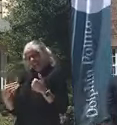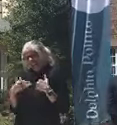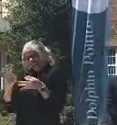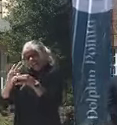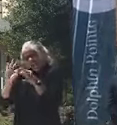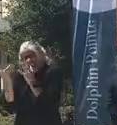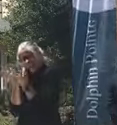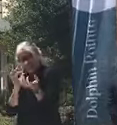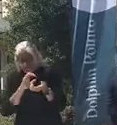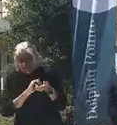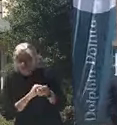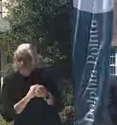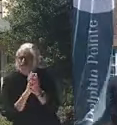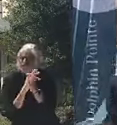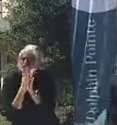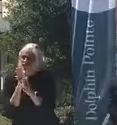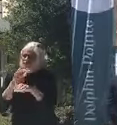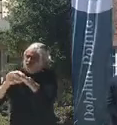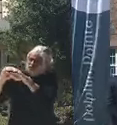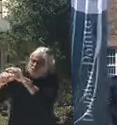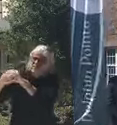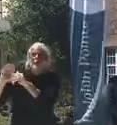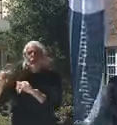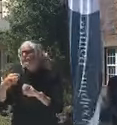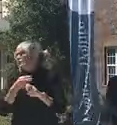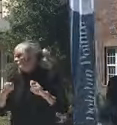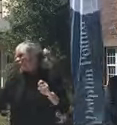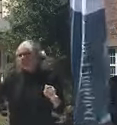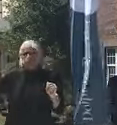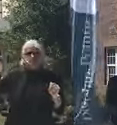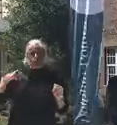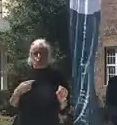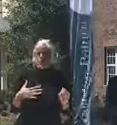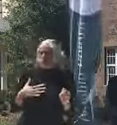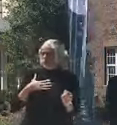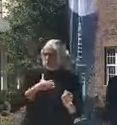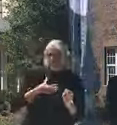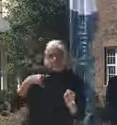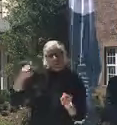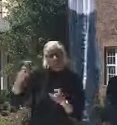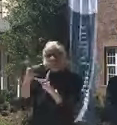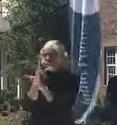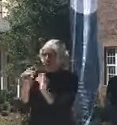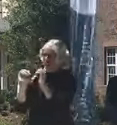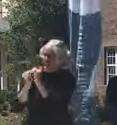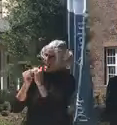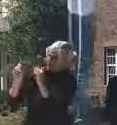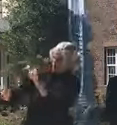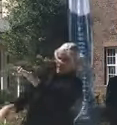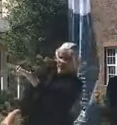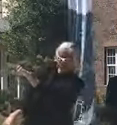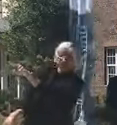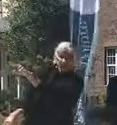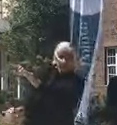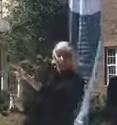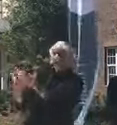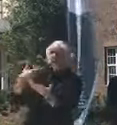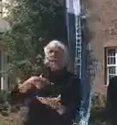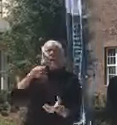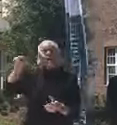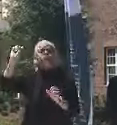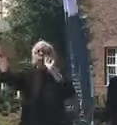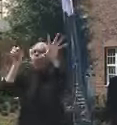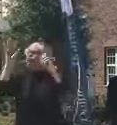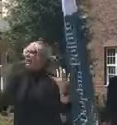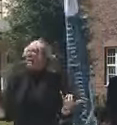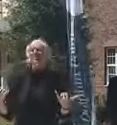that's tough. And we've just got to figure out a way to deal with that. So I can't announce anything right now. I